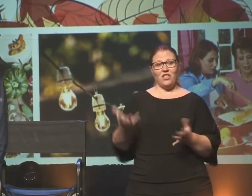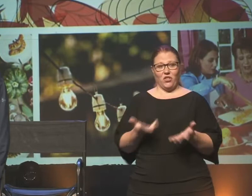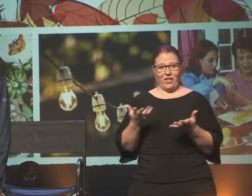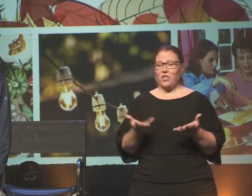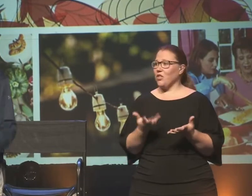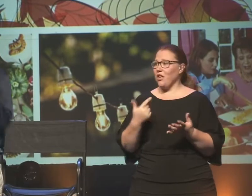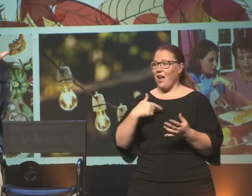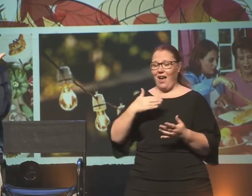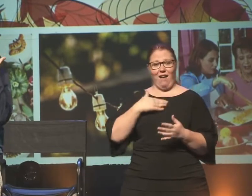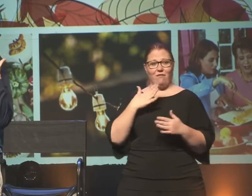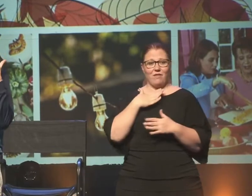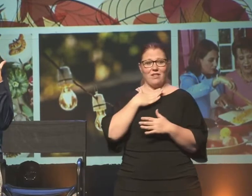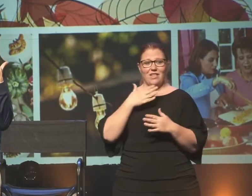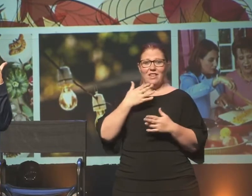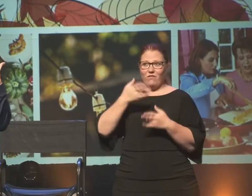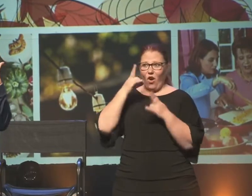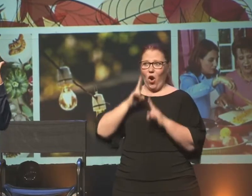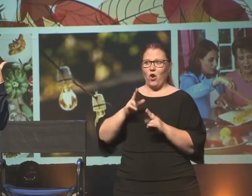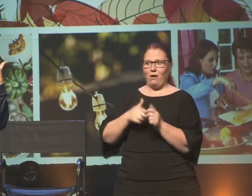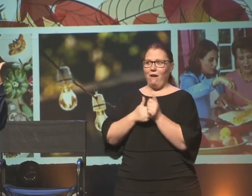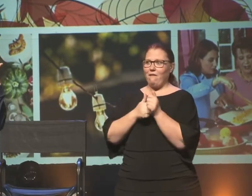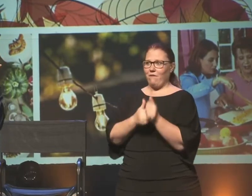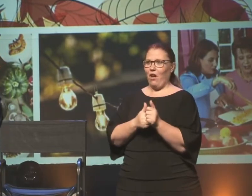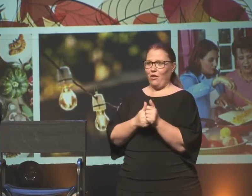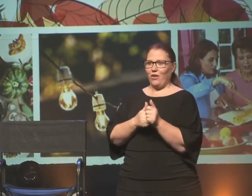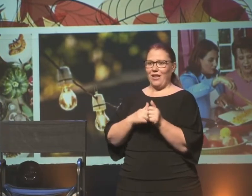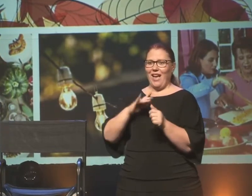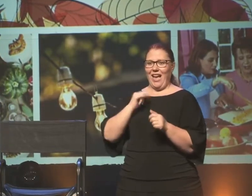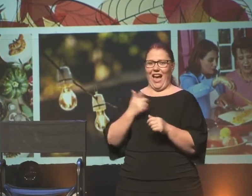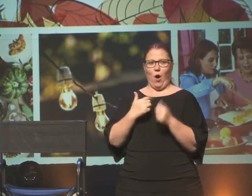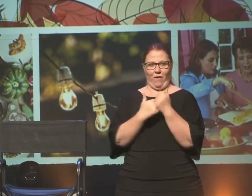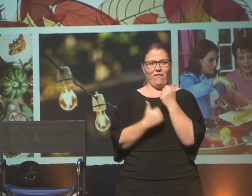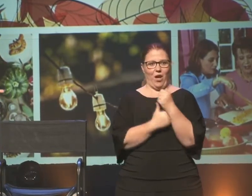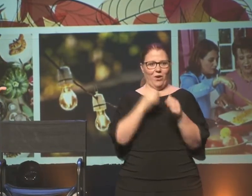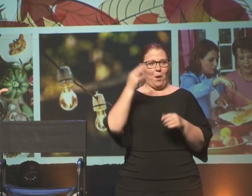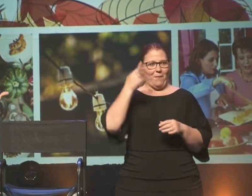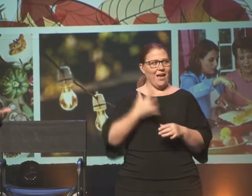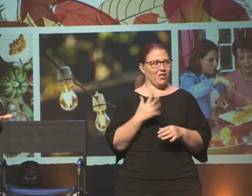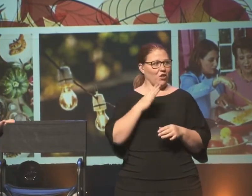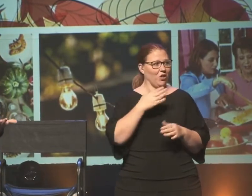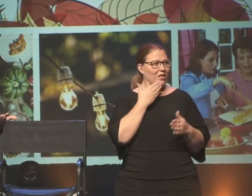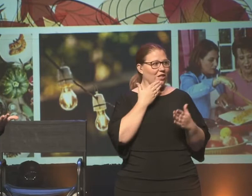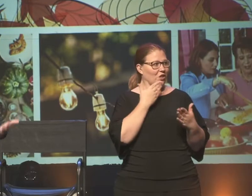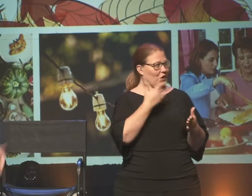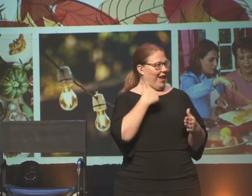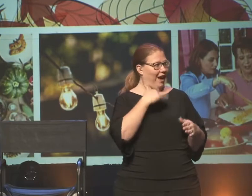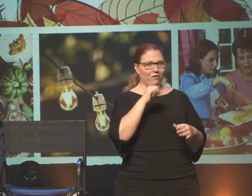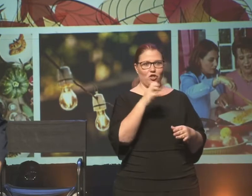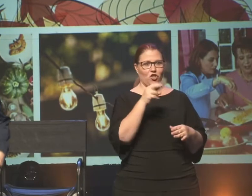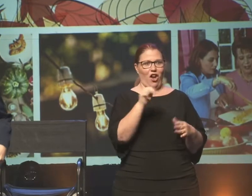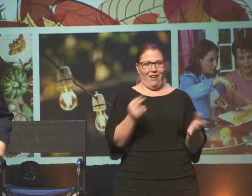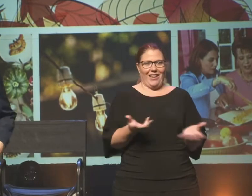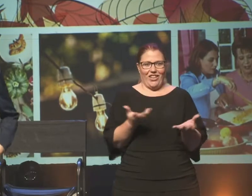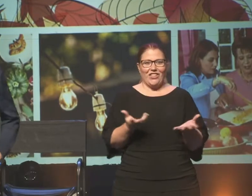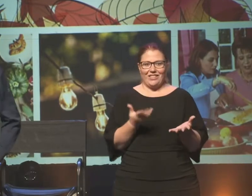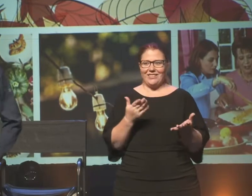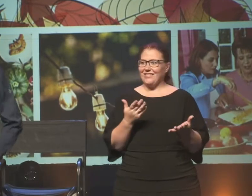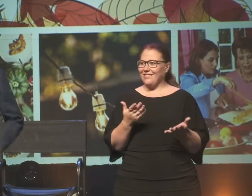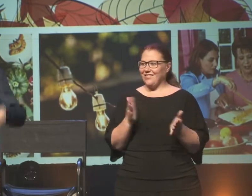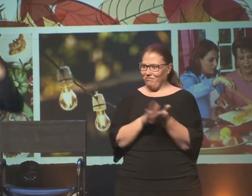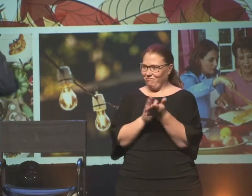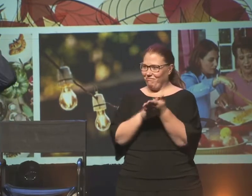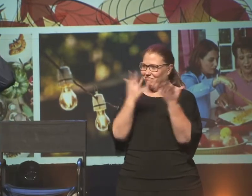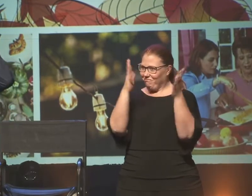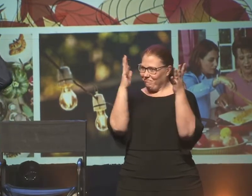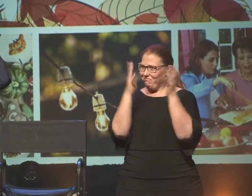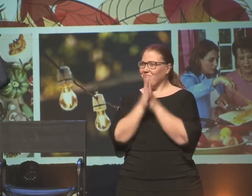and I have the privilege of following him, our founding pastor. So it's good to have John here today, isn't it? Yeah. It was